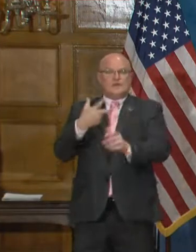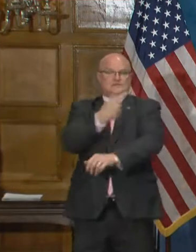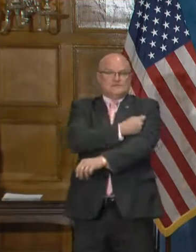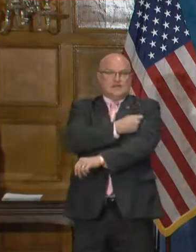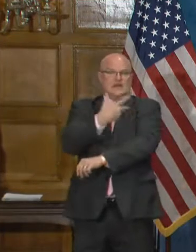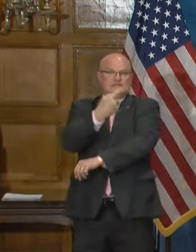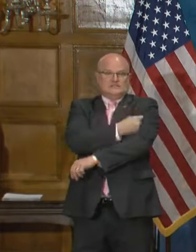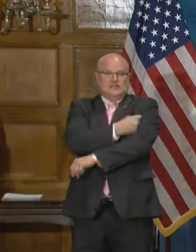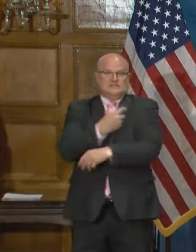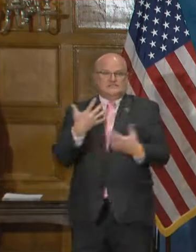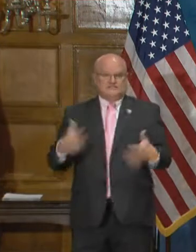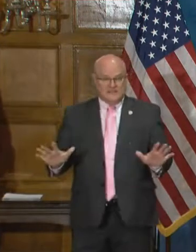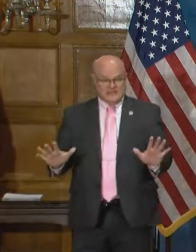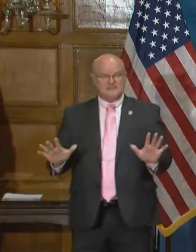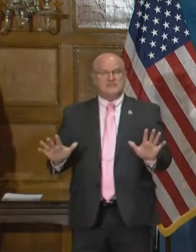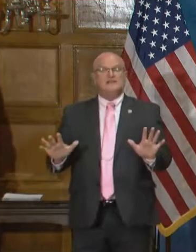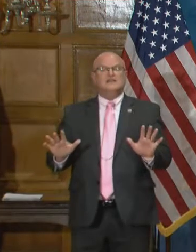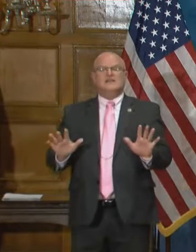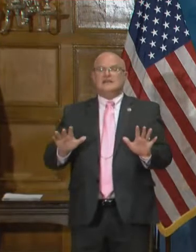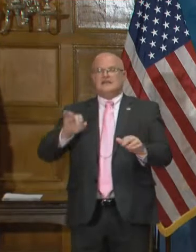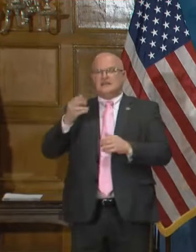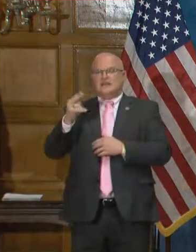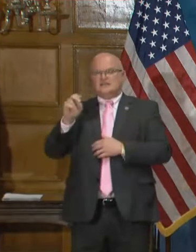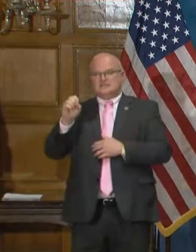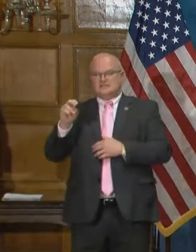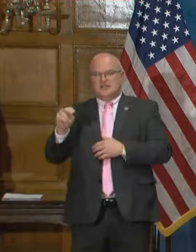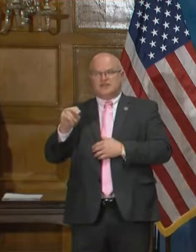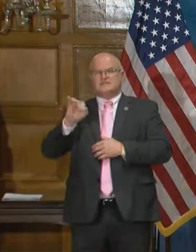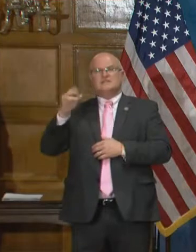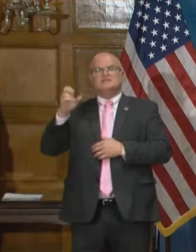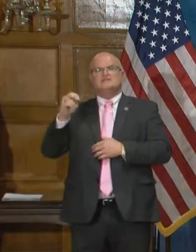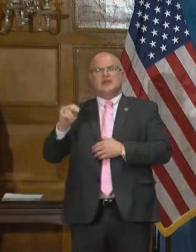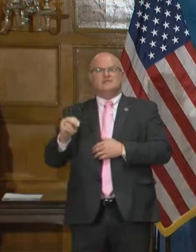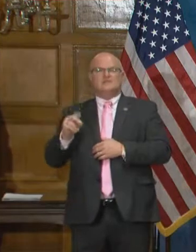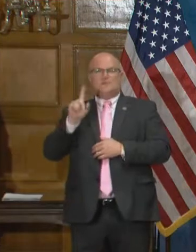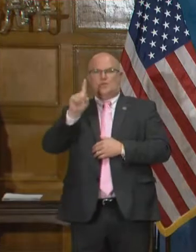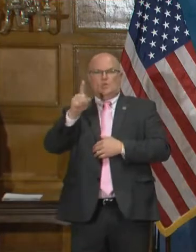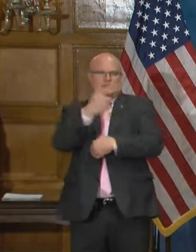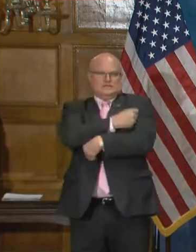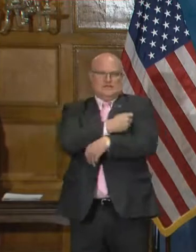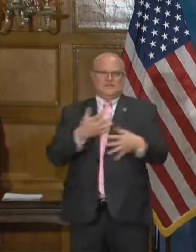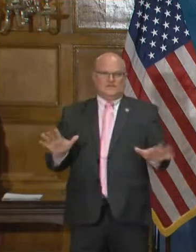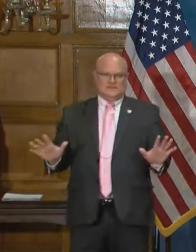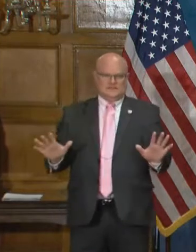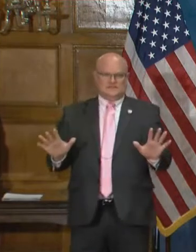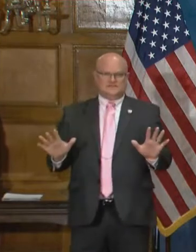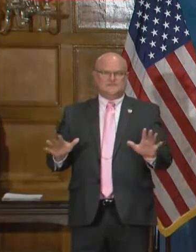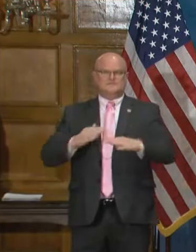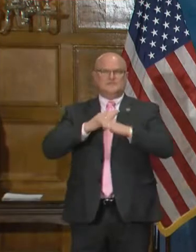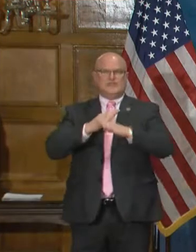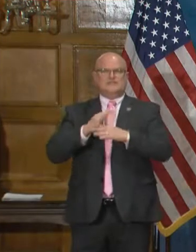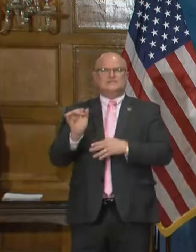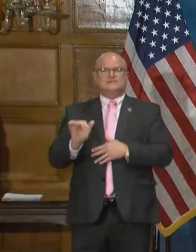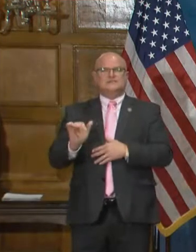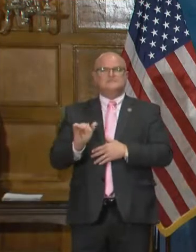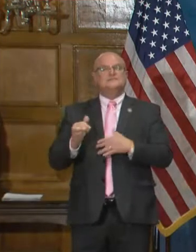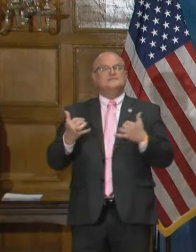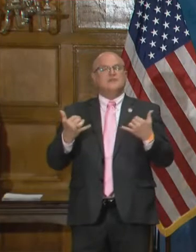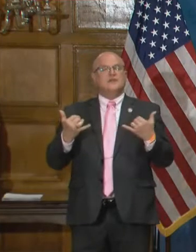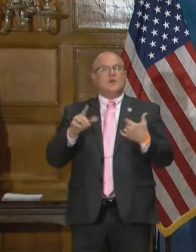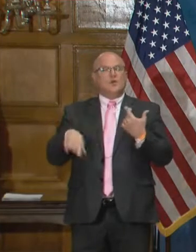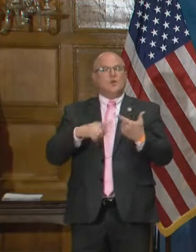vaccine to become fully immunized, a single dose of the Janssen vaccine or the Johnson & Johnson vaccine will give you that protection. So